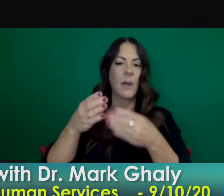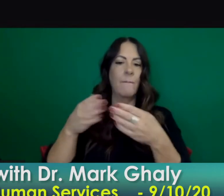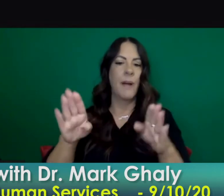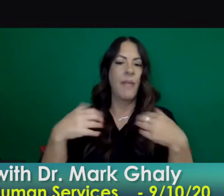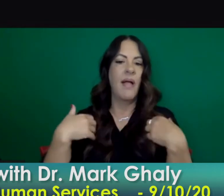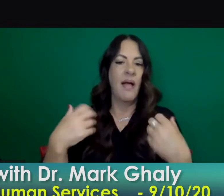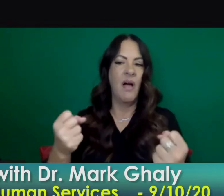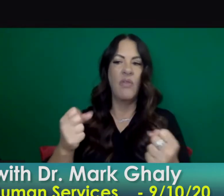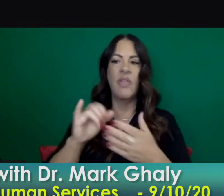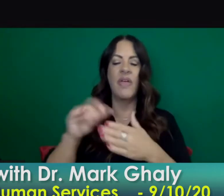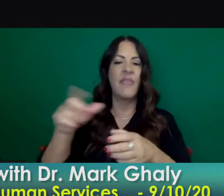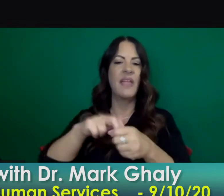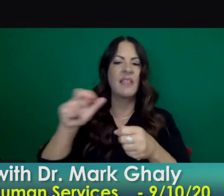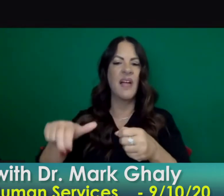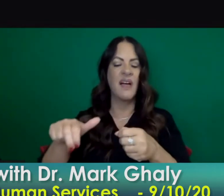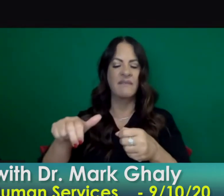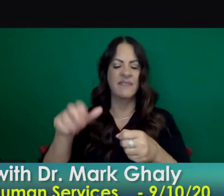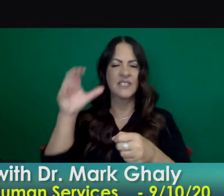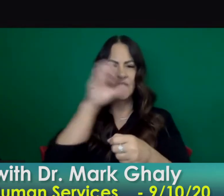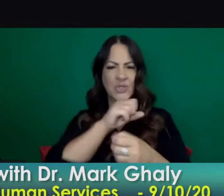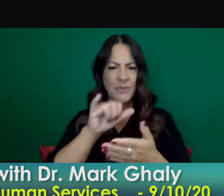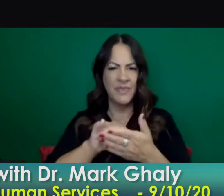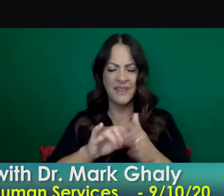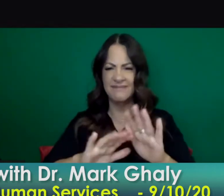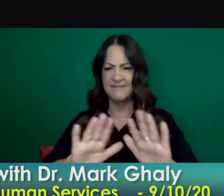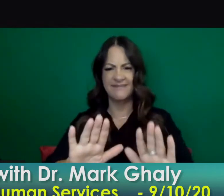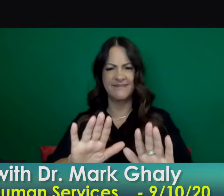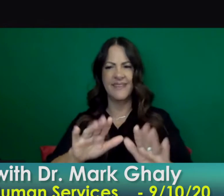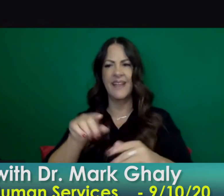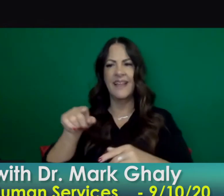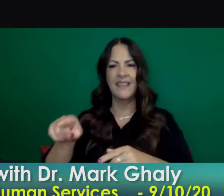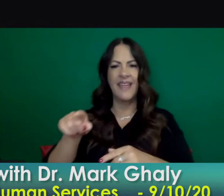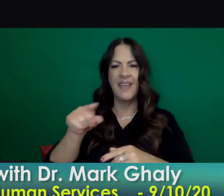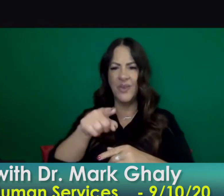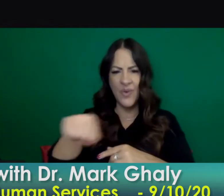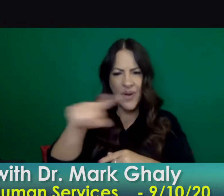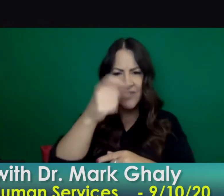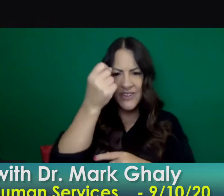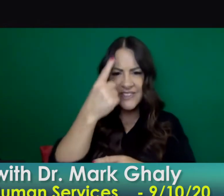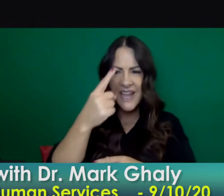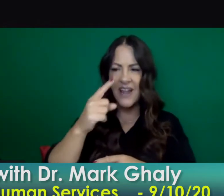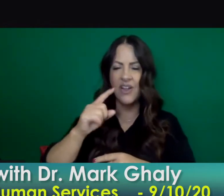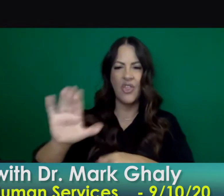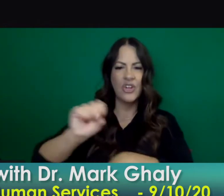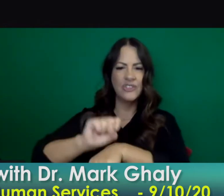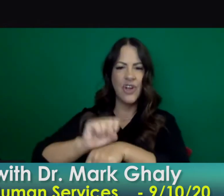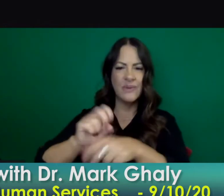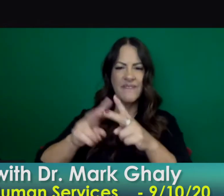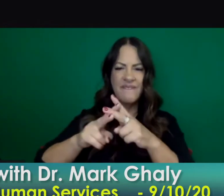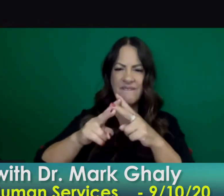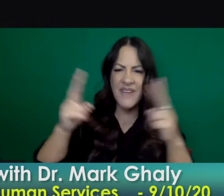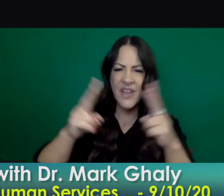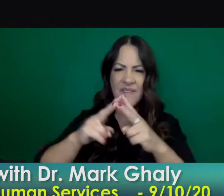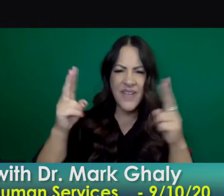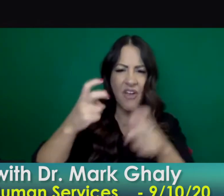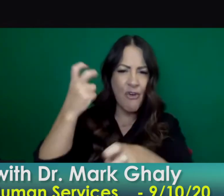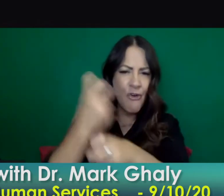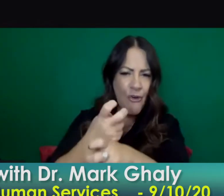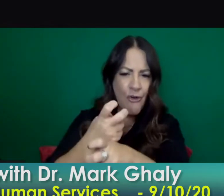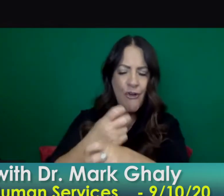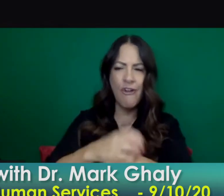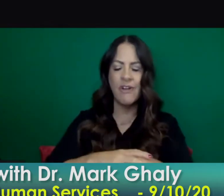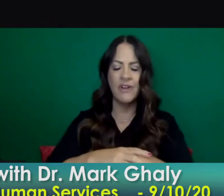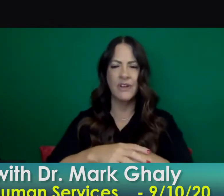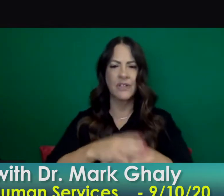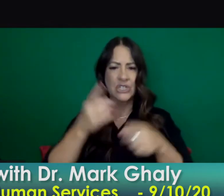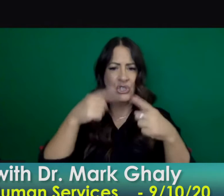think it just underscores the how hard these jobs are in this moment uh where so much of the